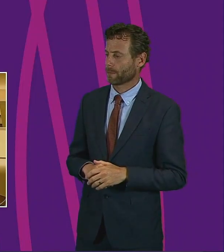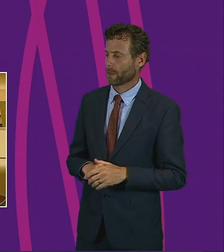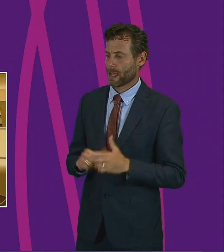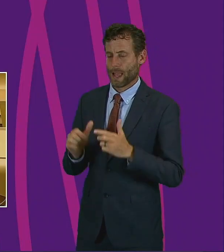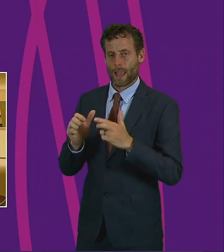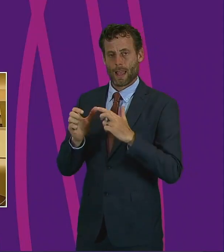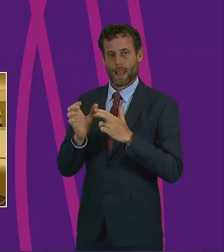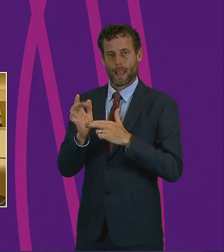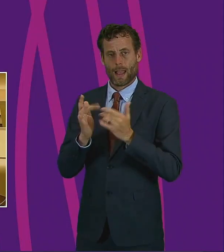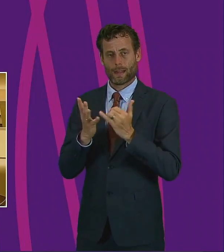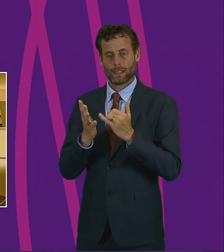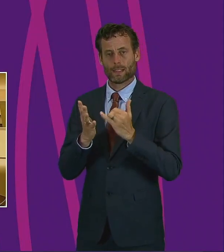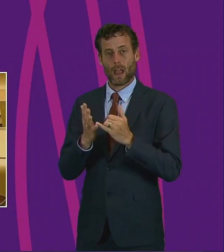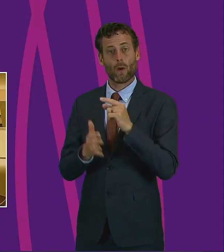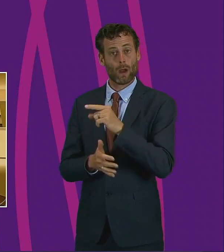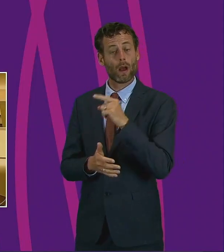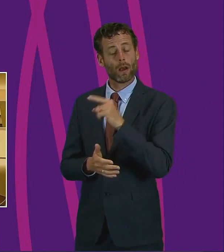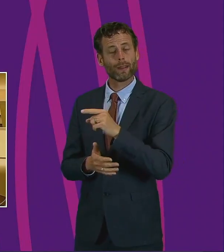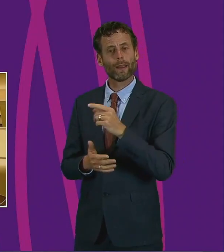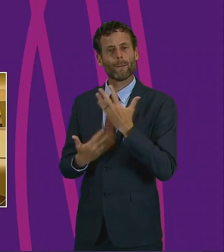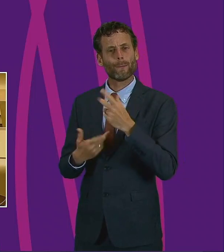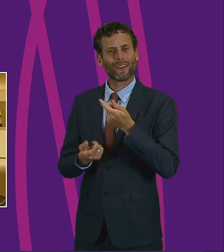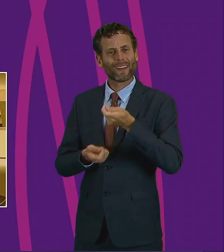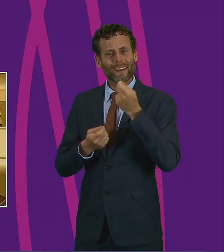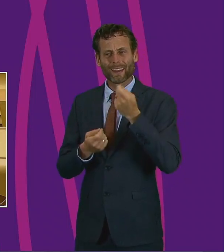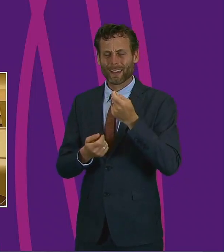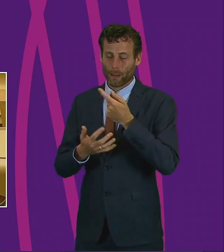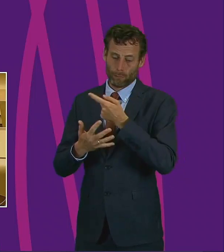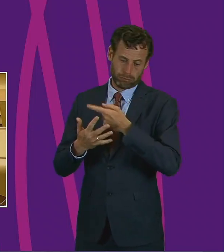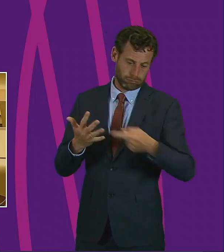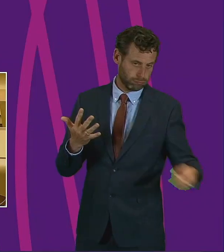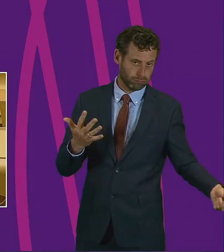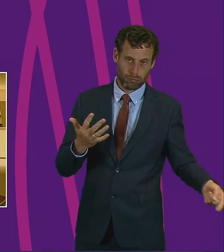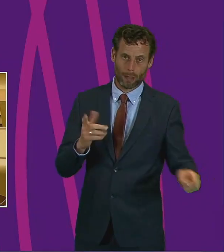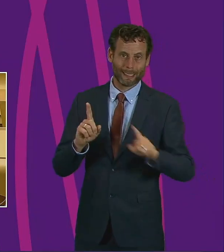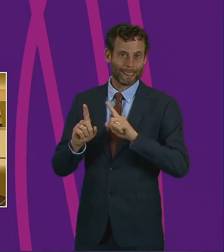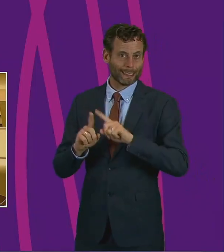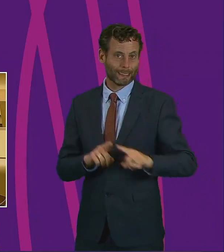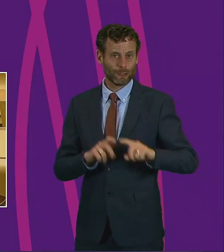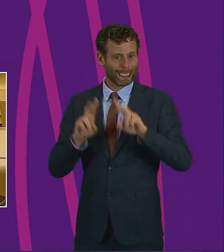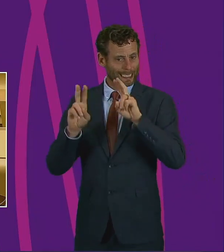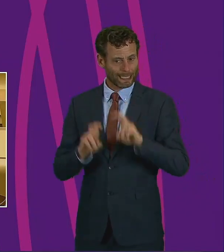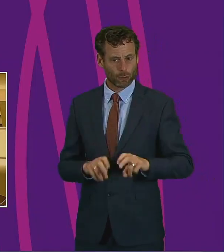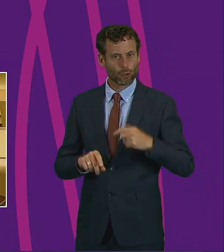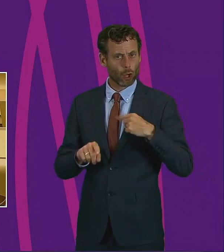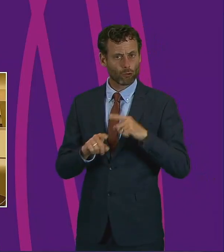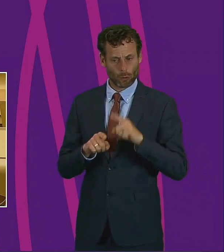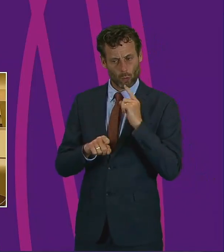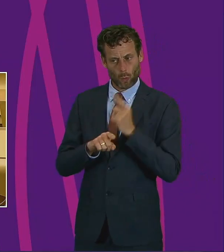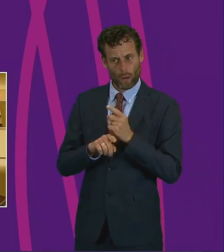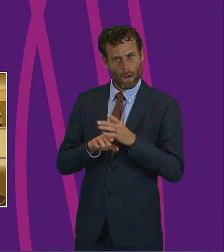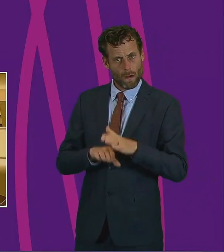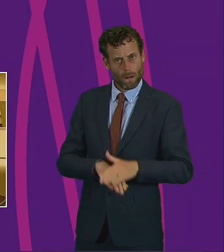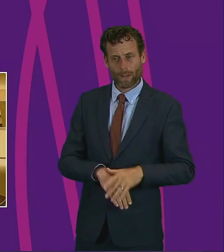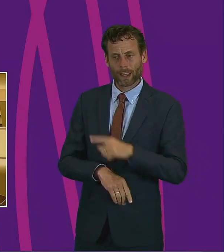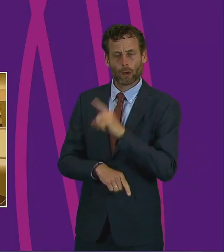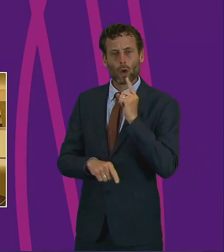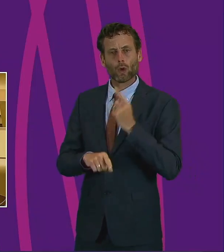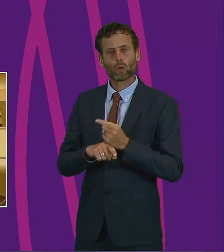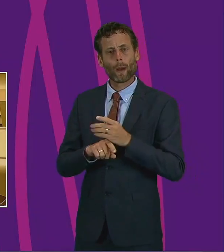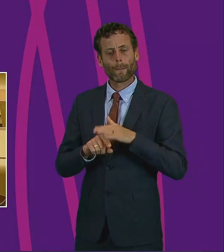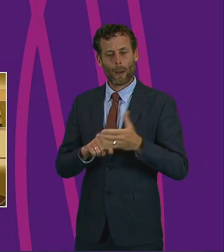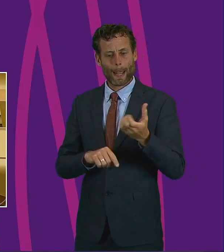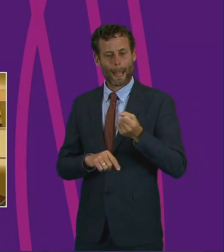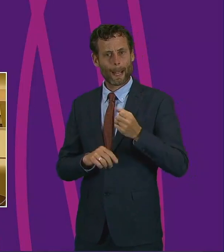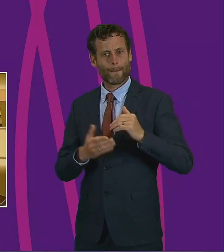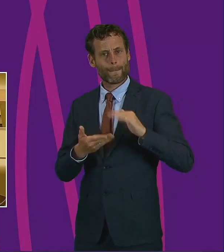also dealt with many important issues, I'll try to cover as many as possible as I can. He spoke about income maximisation, the importance of that,